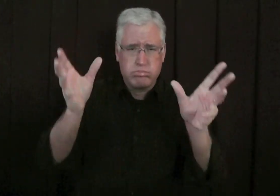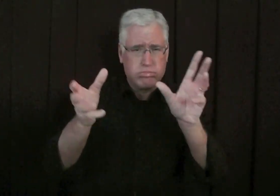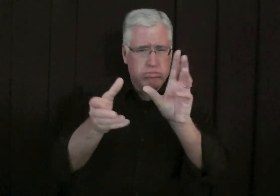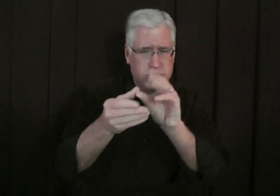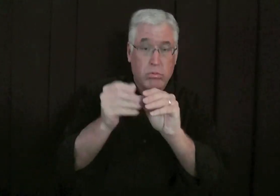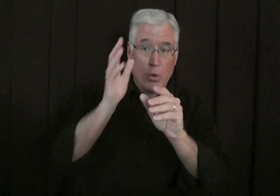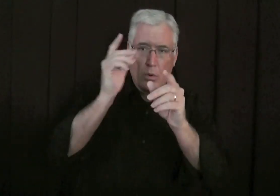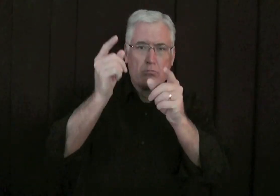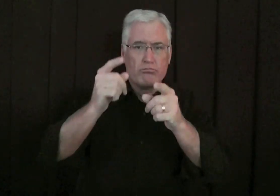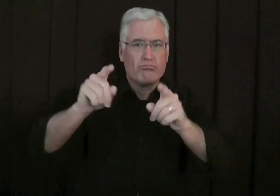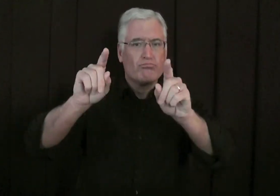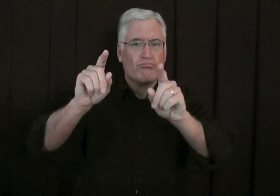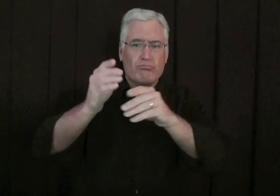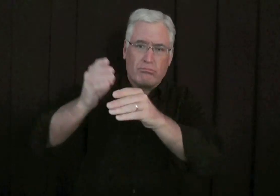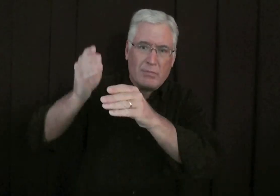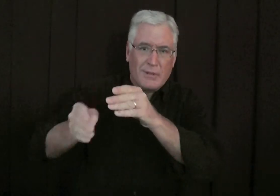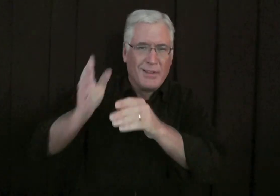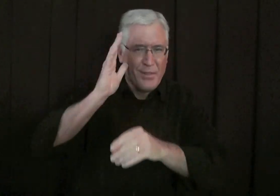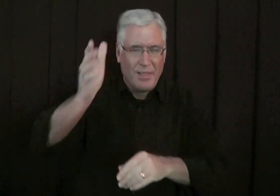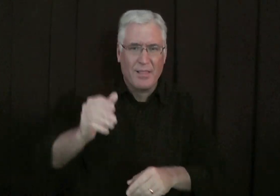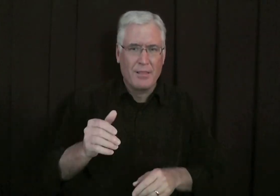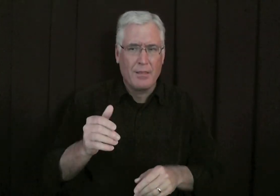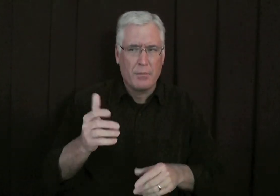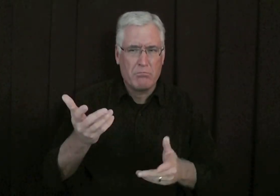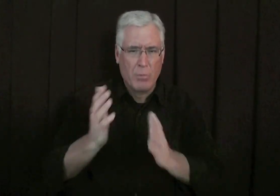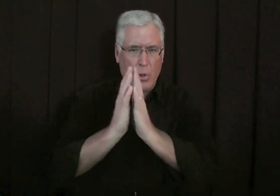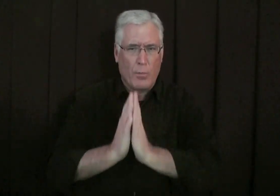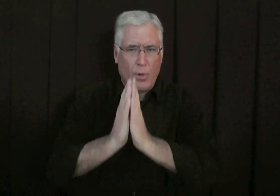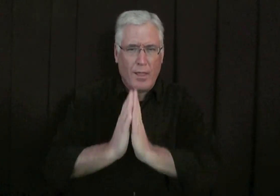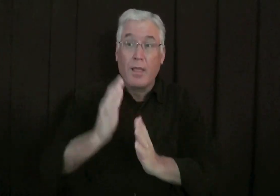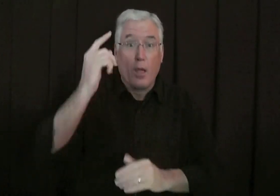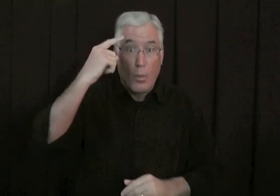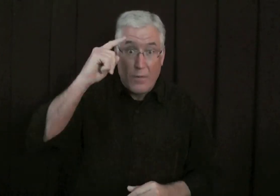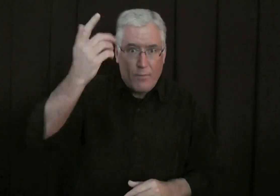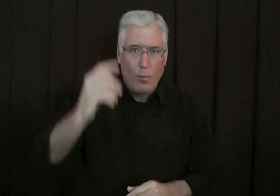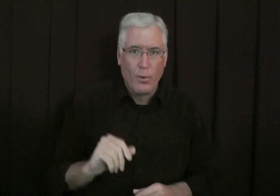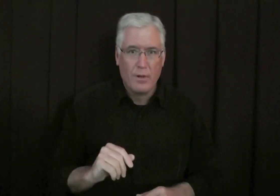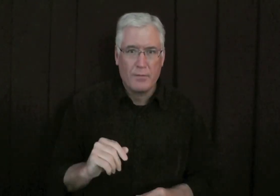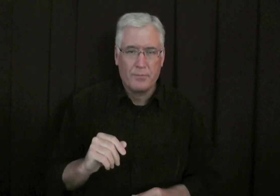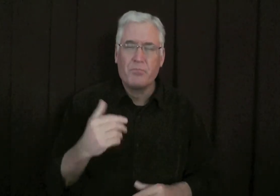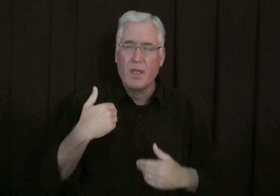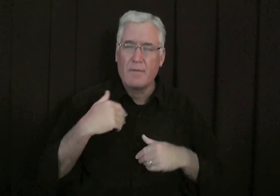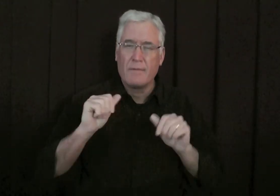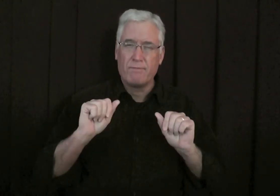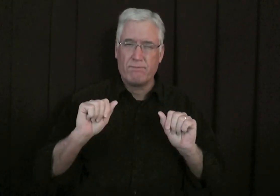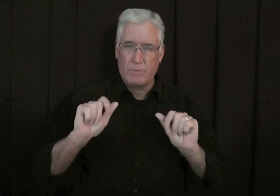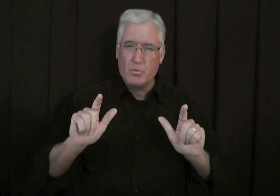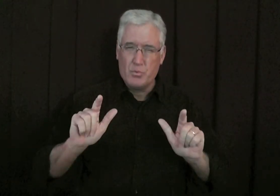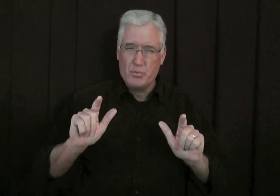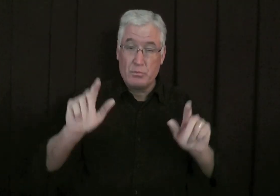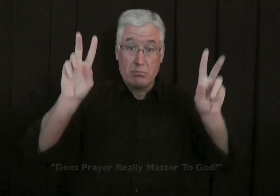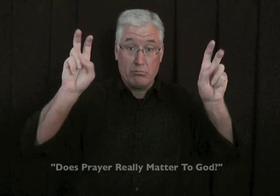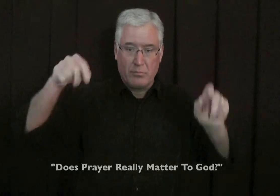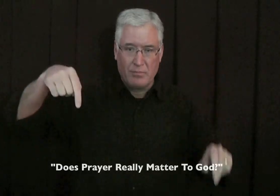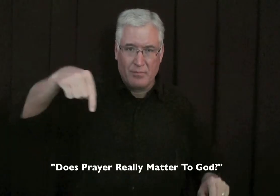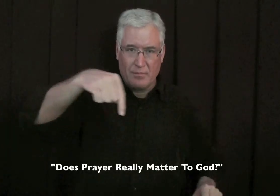planned everything, and it's going to come together, be successful in the end, so why pray? What for? Well, I have a video.